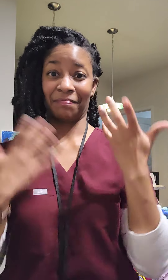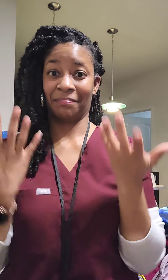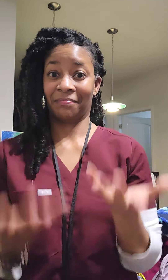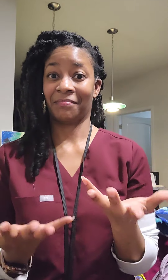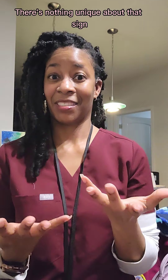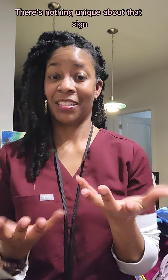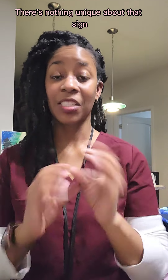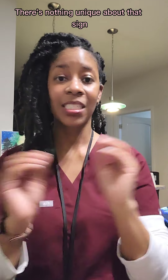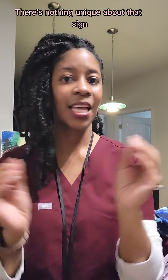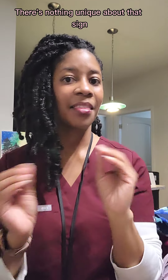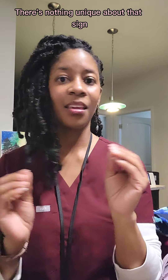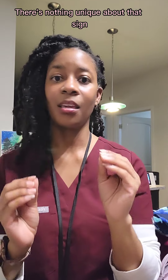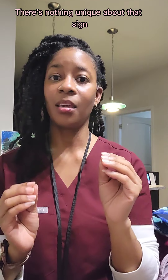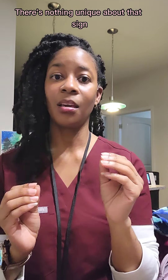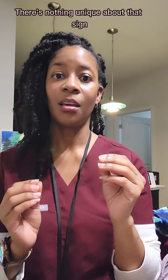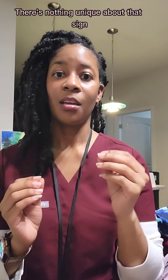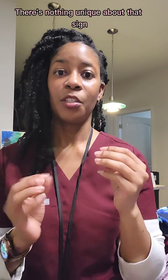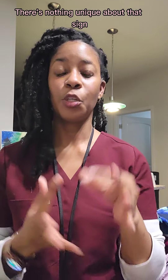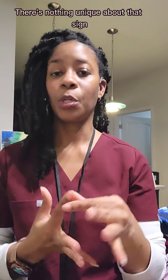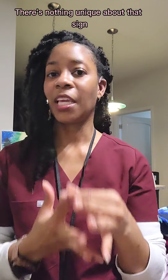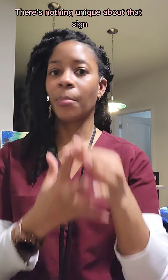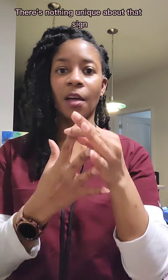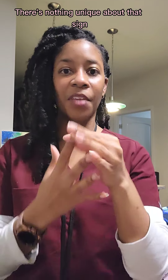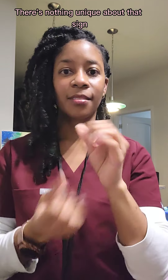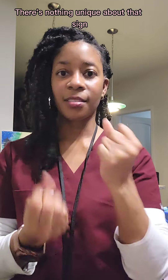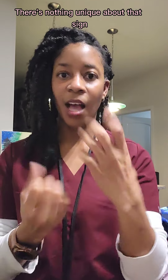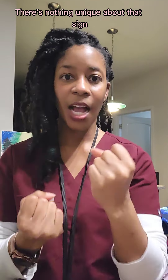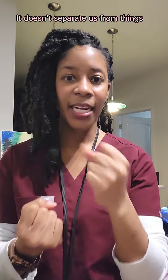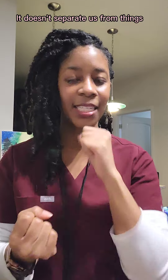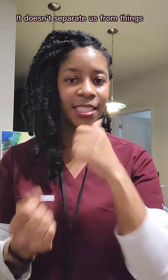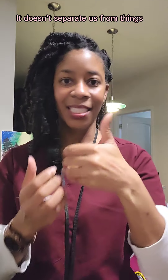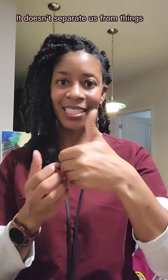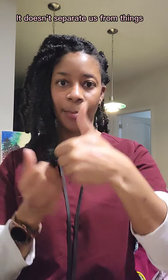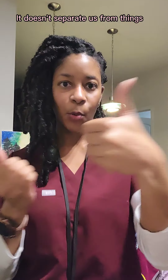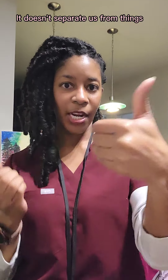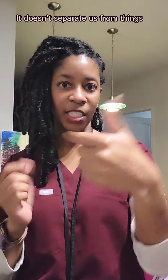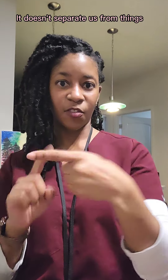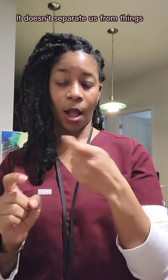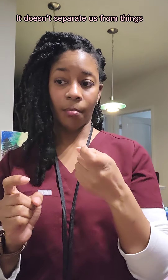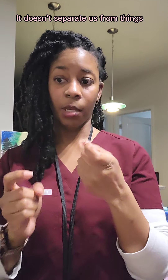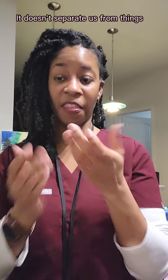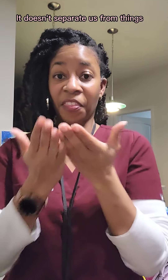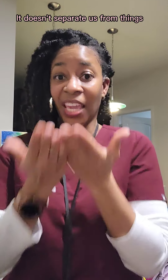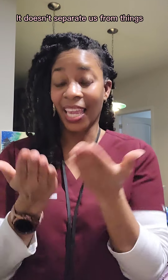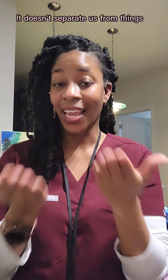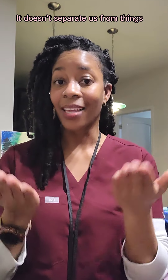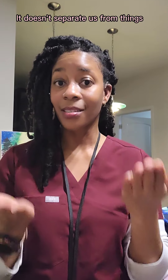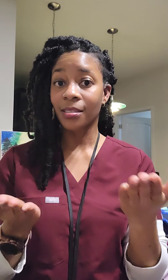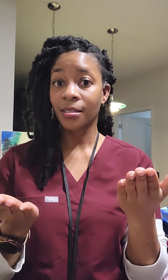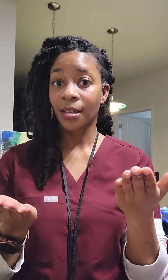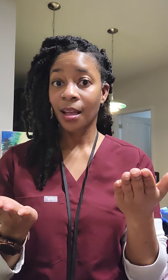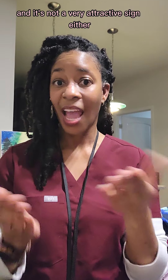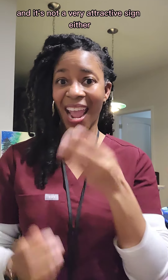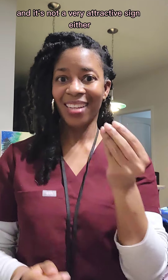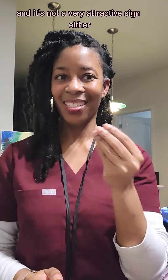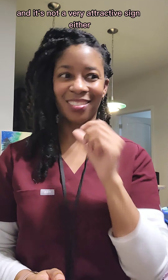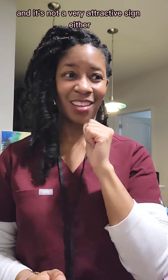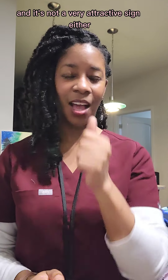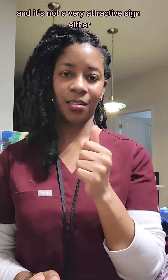There's nothing unique about that sign. It doesn't separate us from things. And it's not